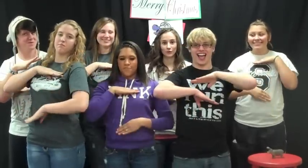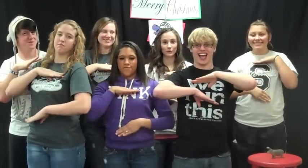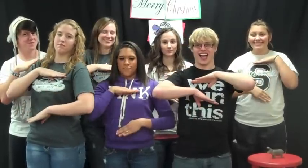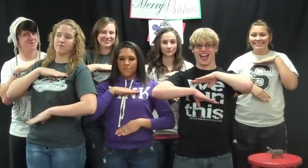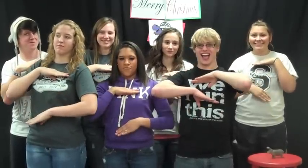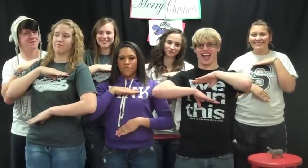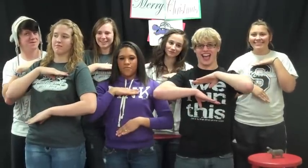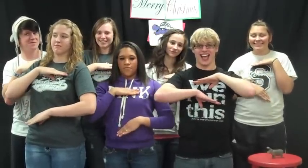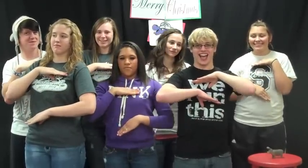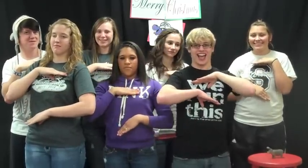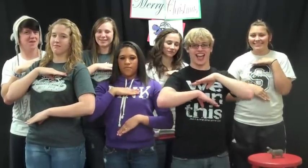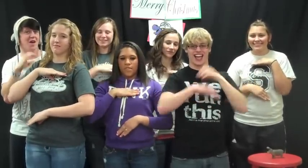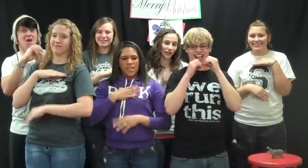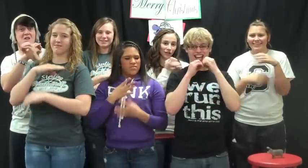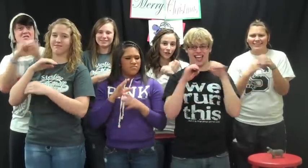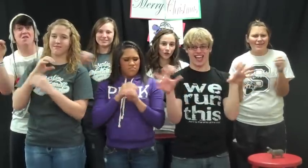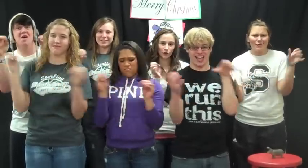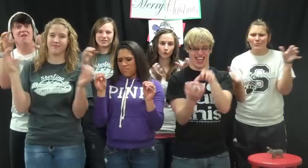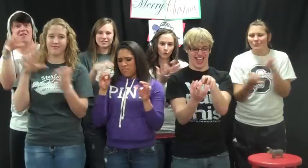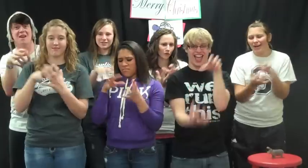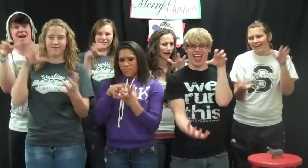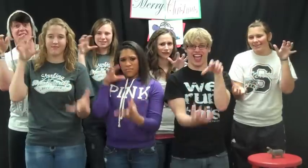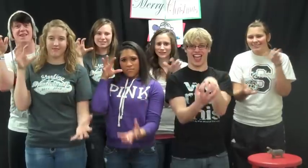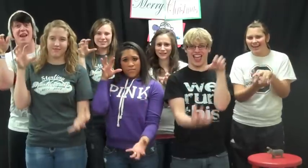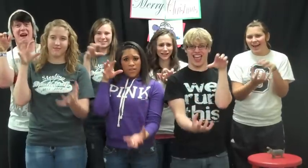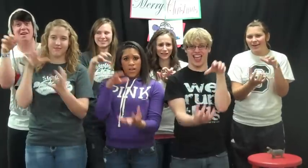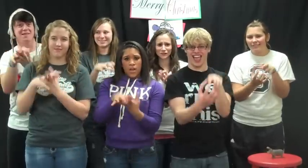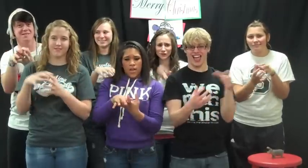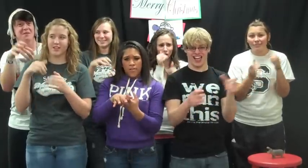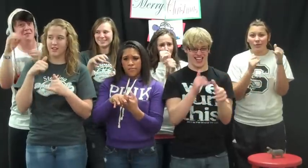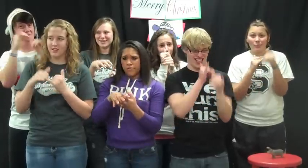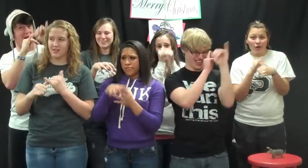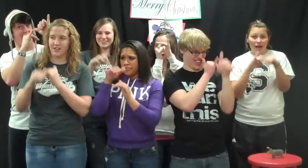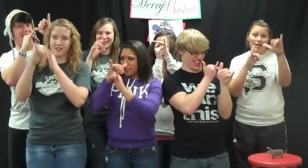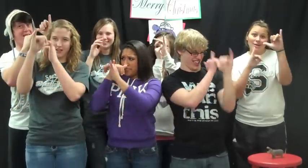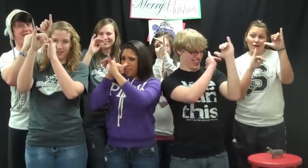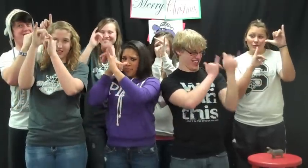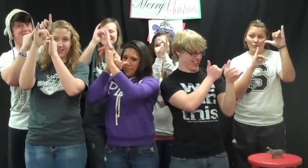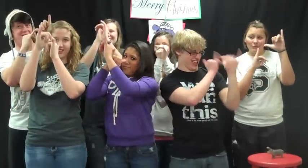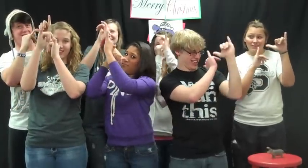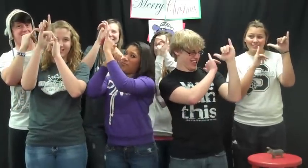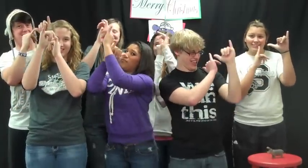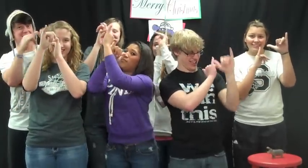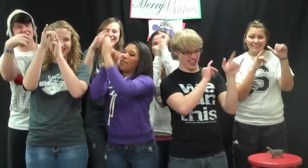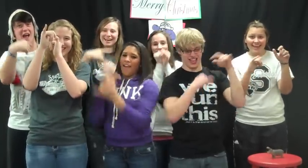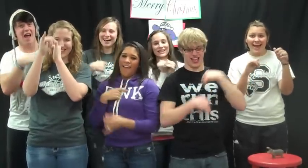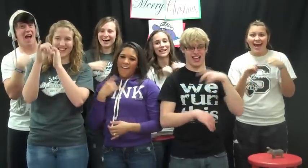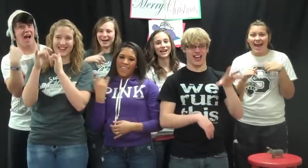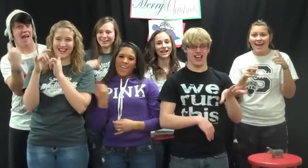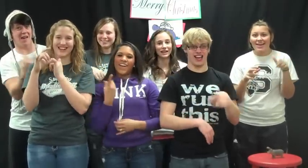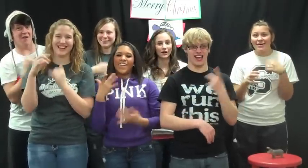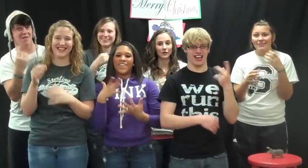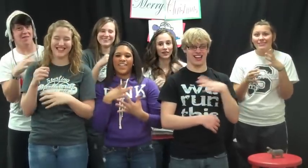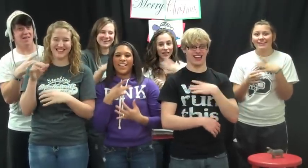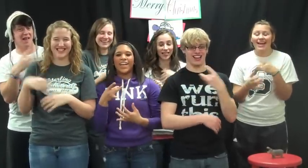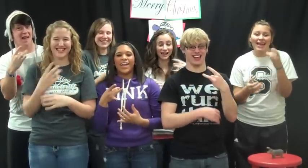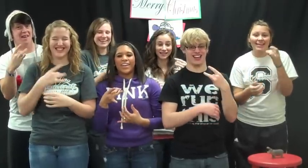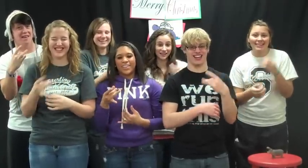do. No crocodiles or rhinoceroses. I only like